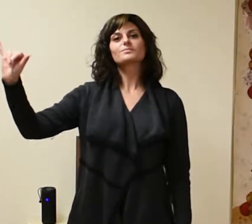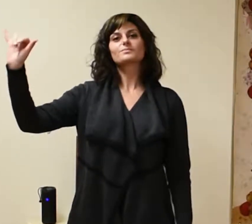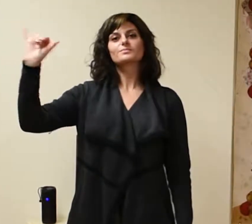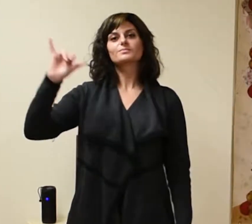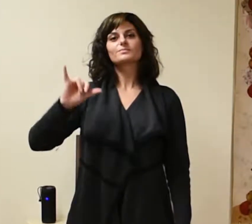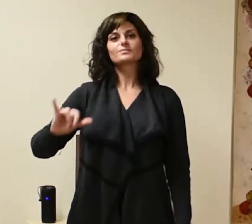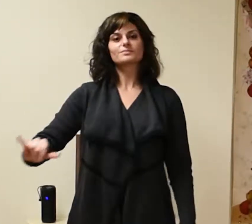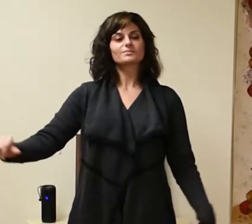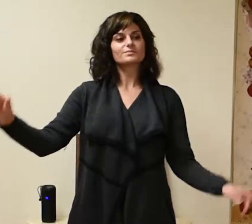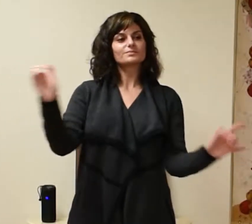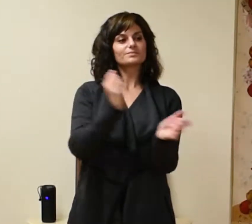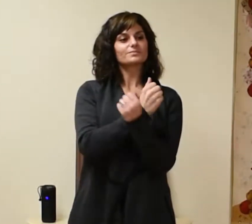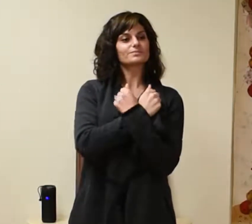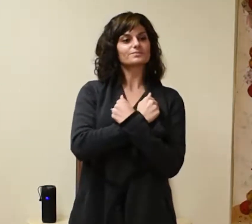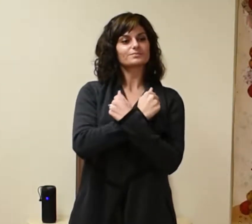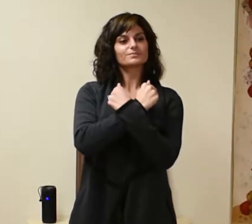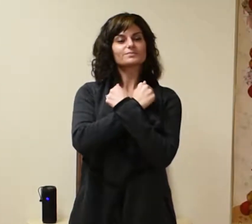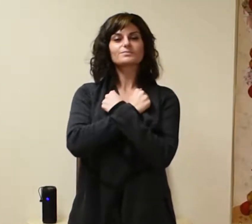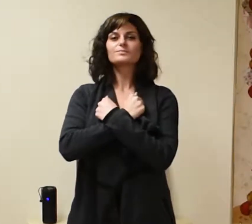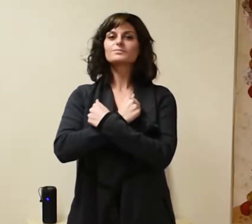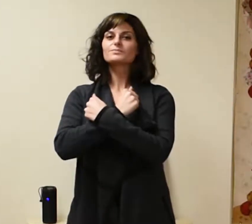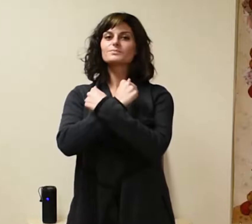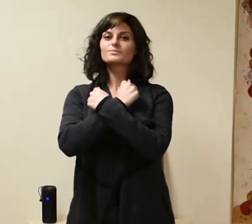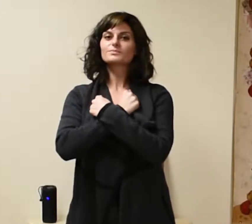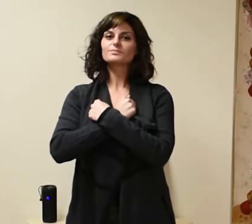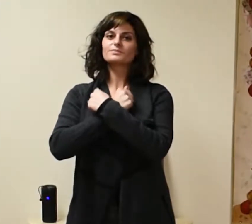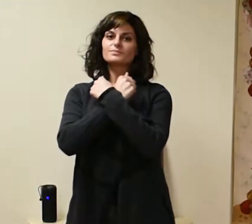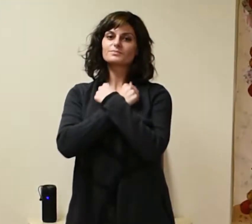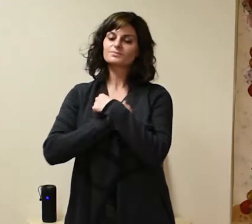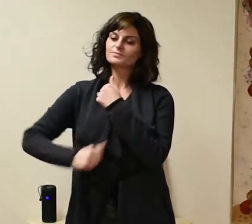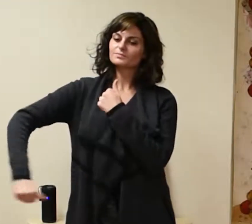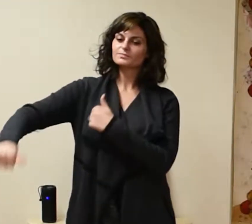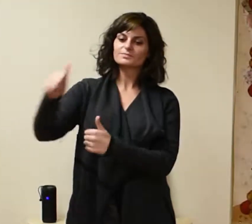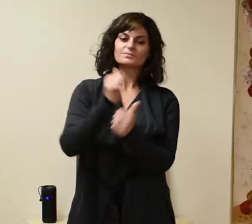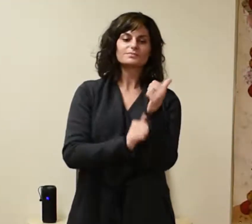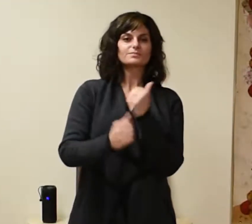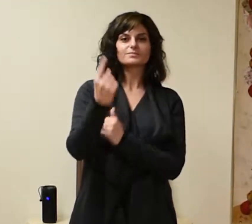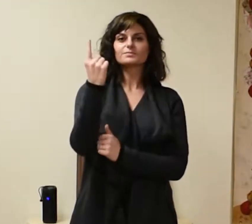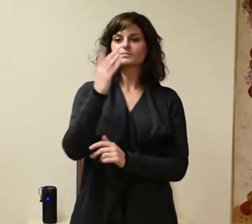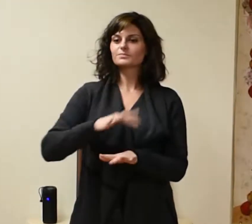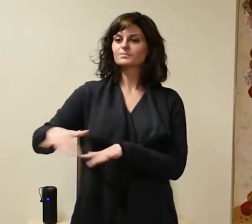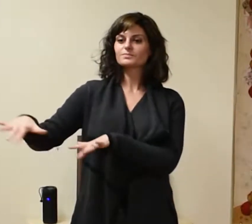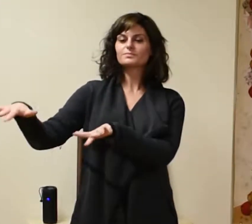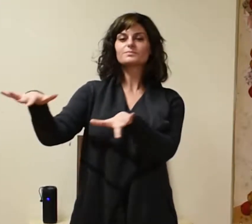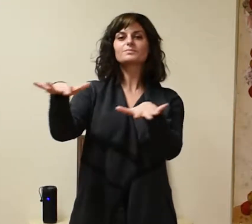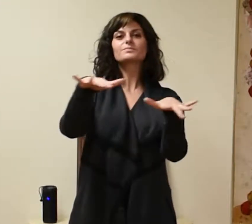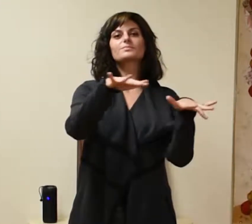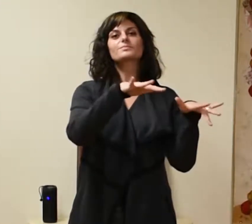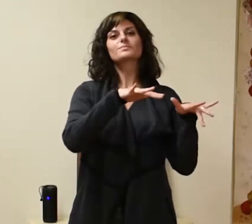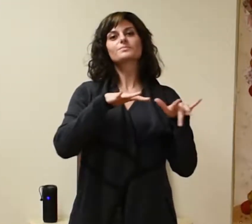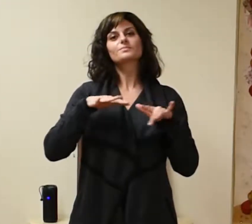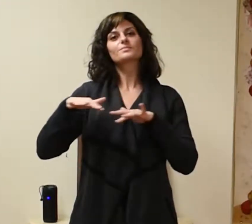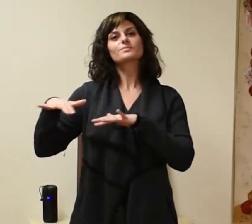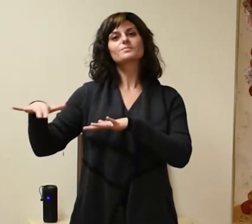everyone Love,